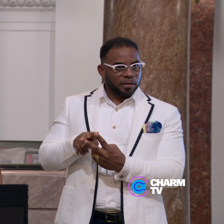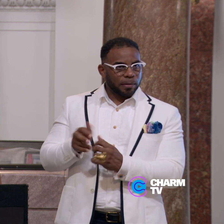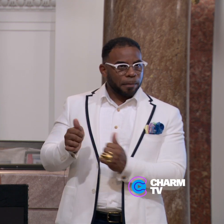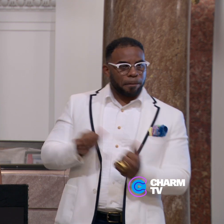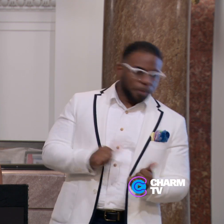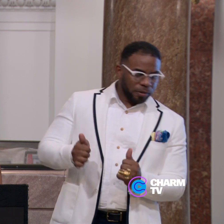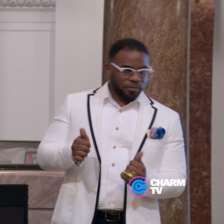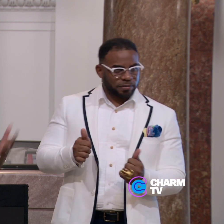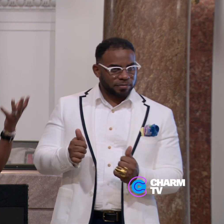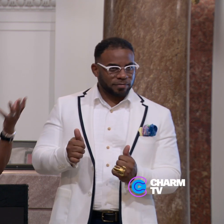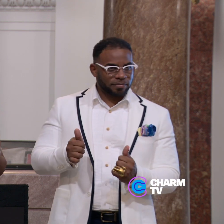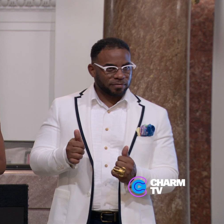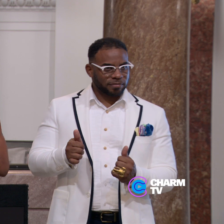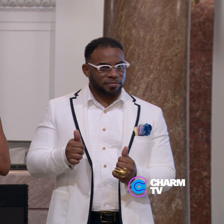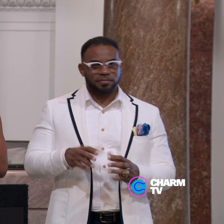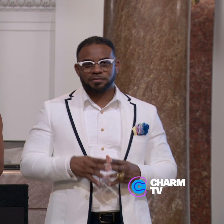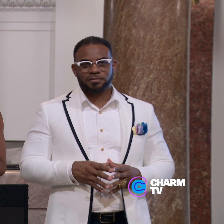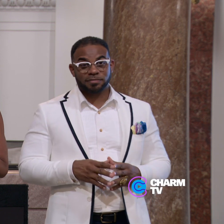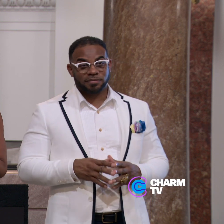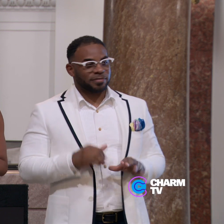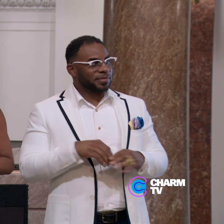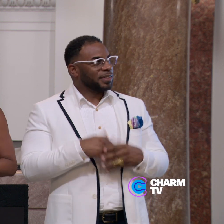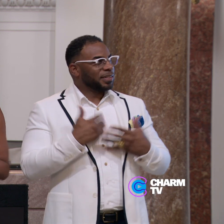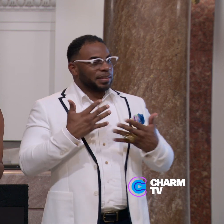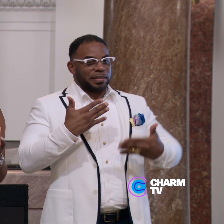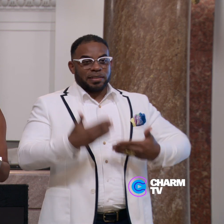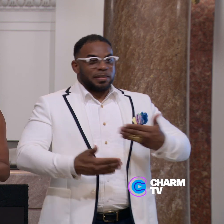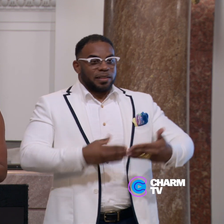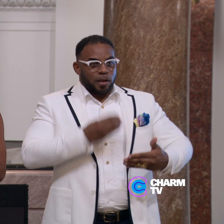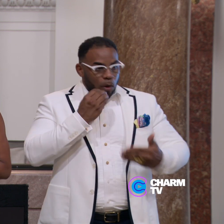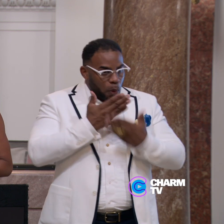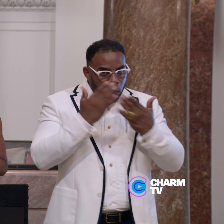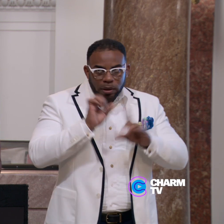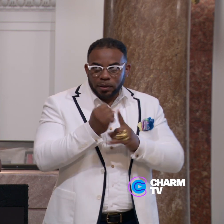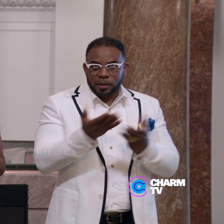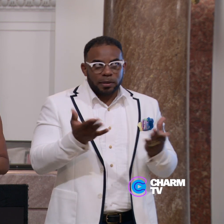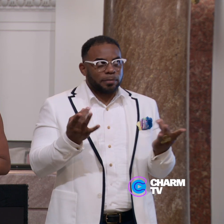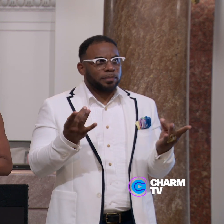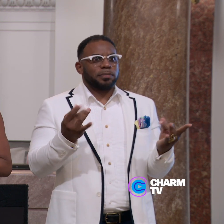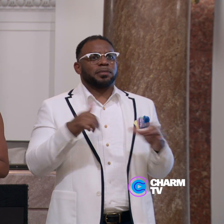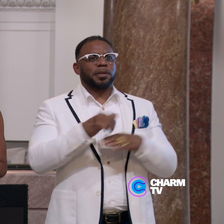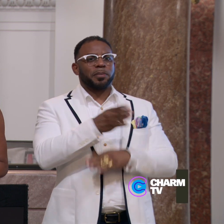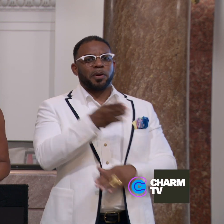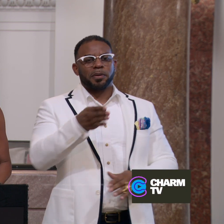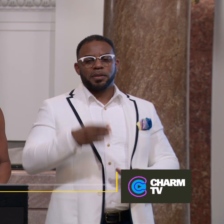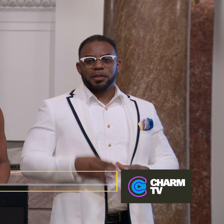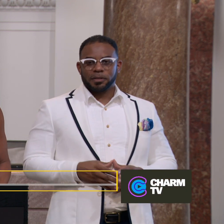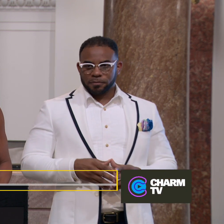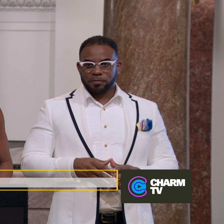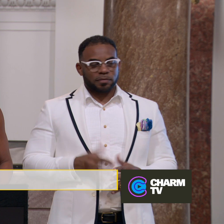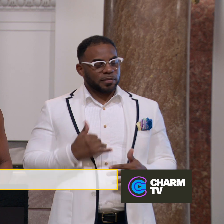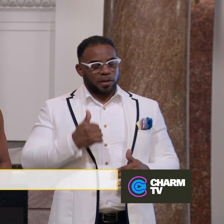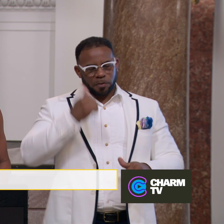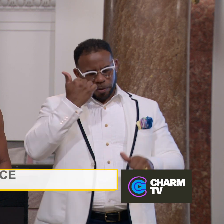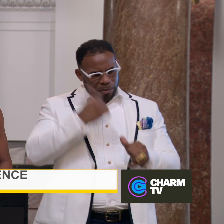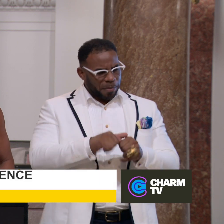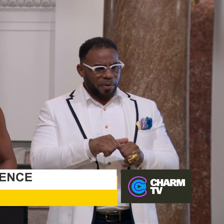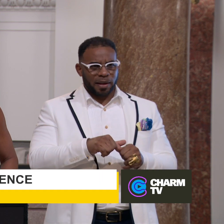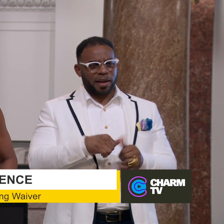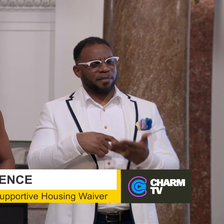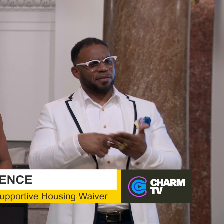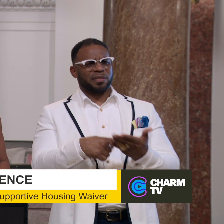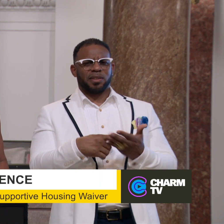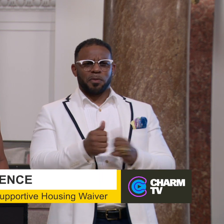me into the homeless situation here in Baltimore. And I just remember having a